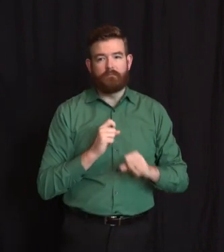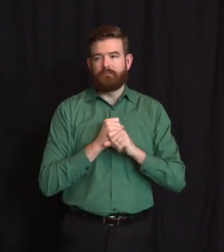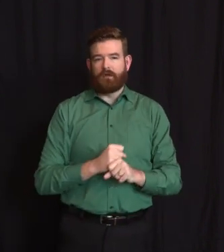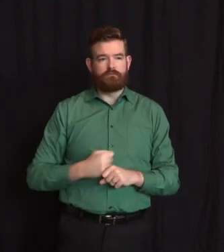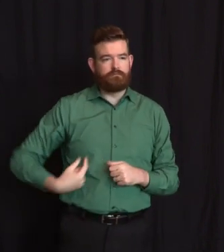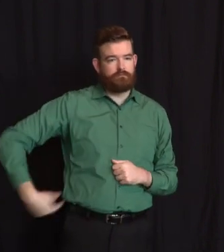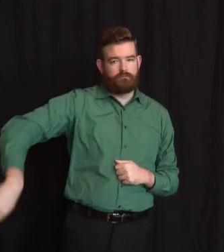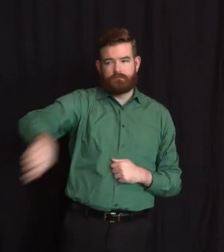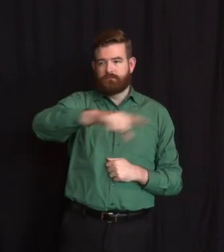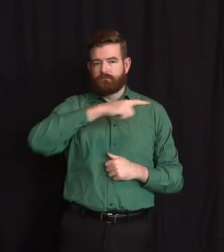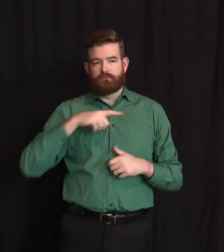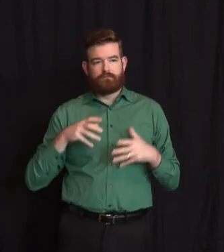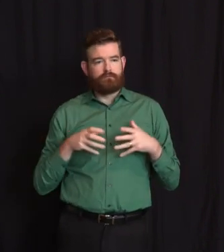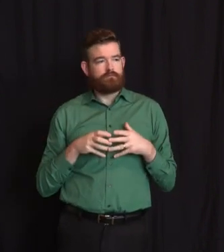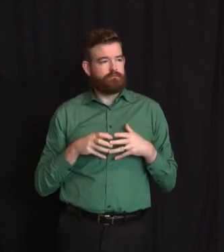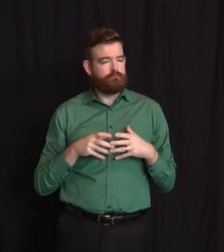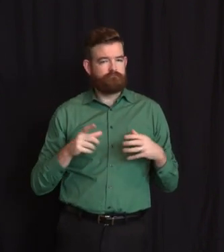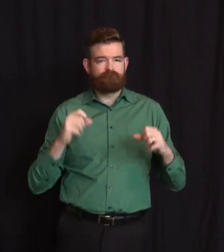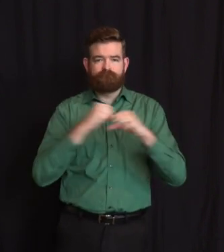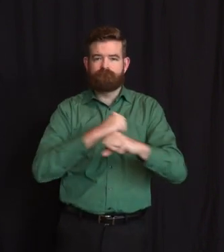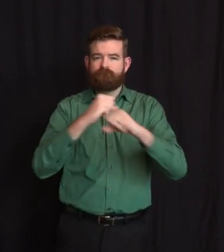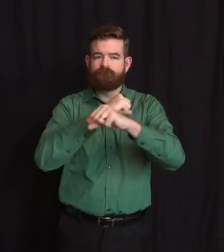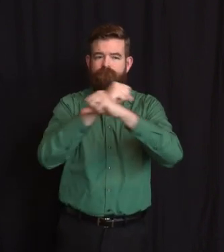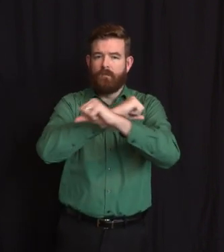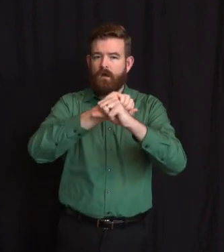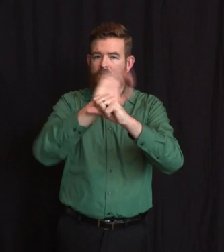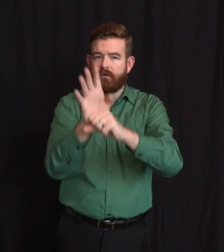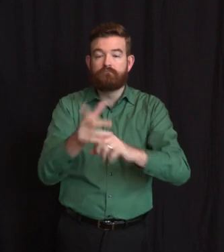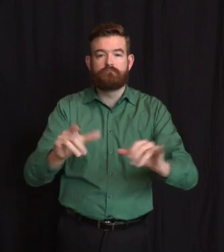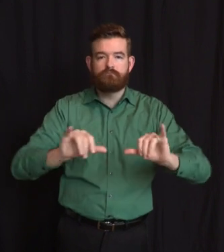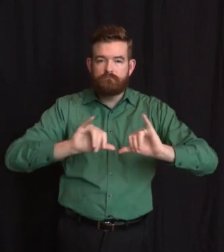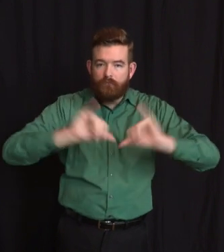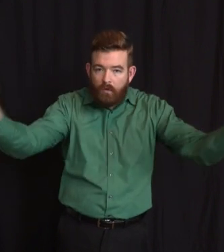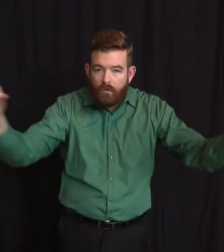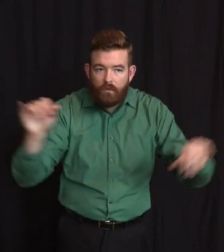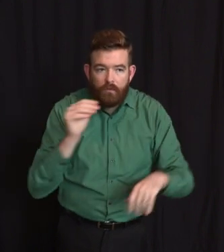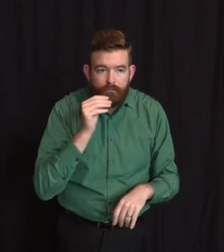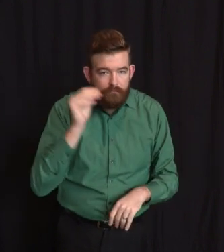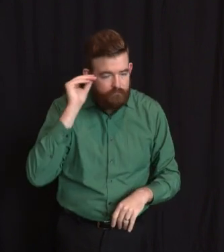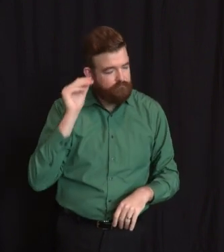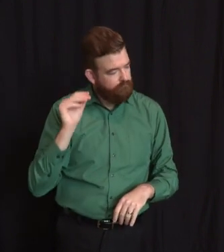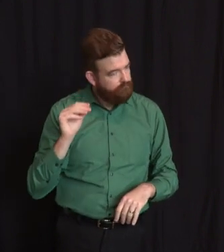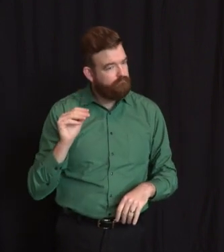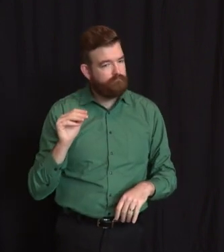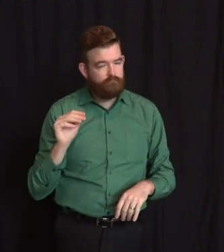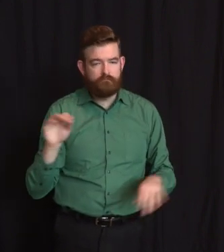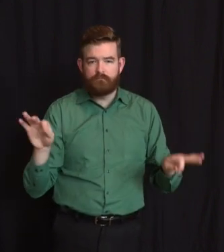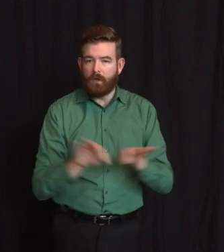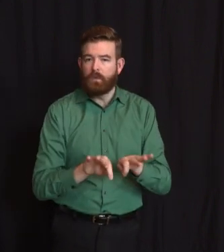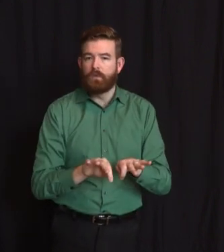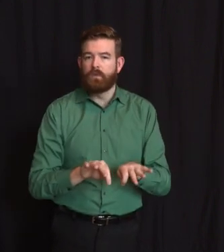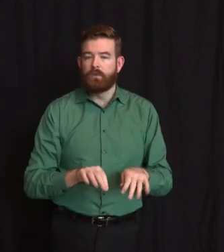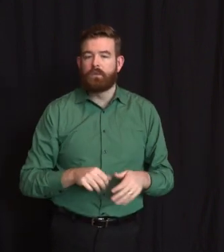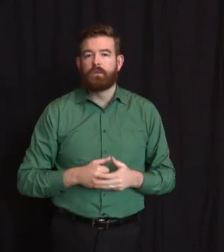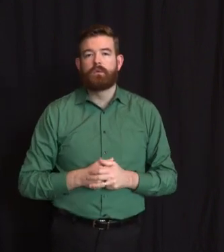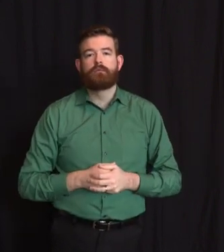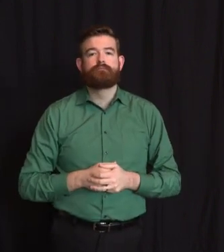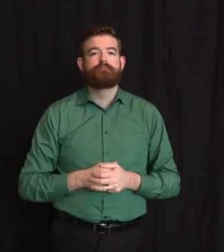tremendous people from us. And in that, we must all come together, stay together, and keep working together.